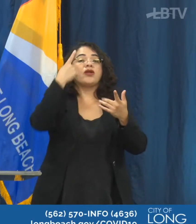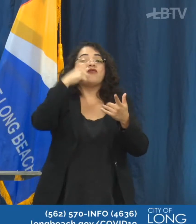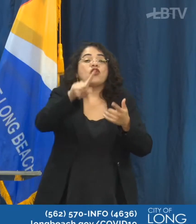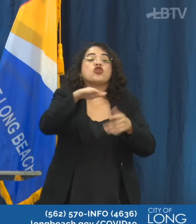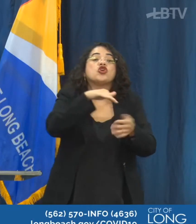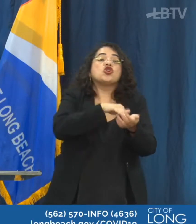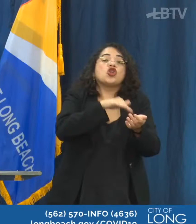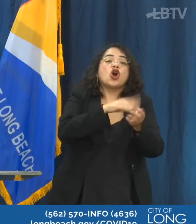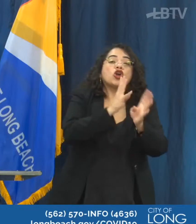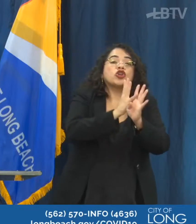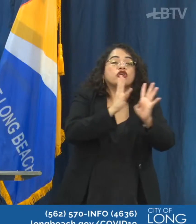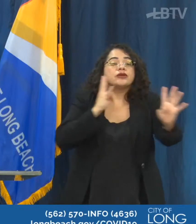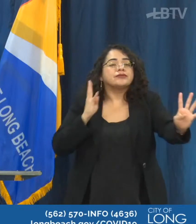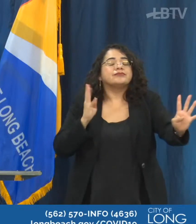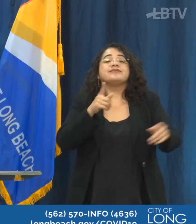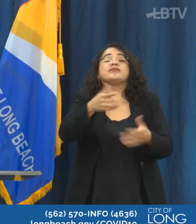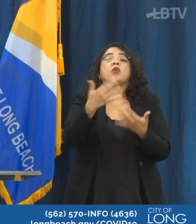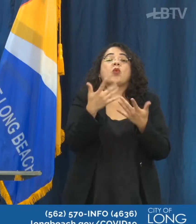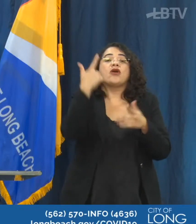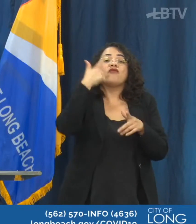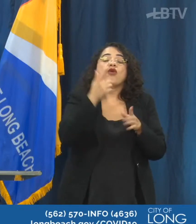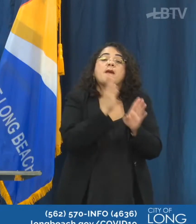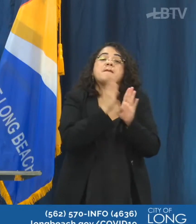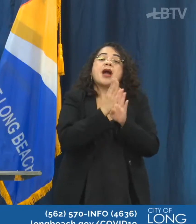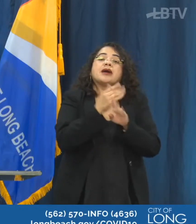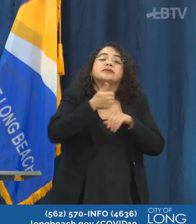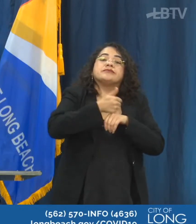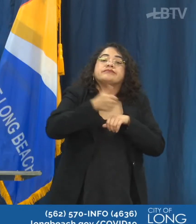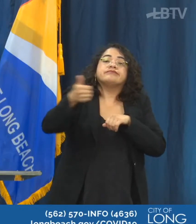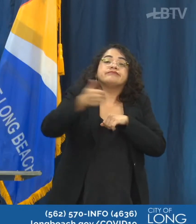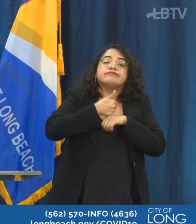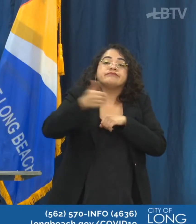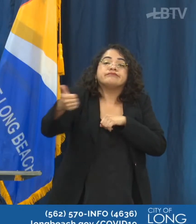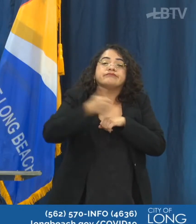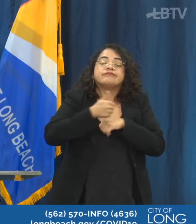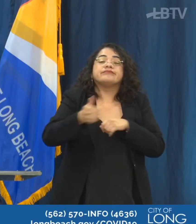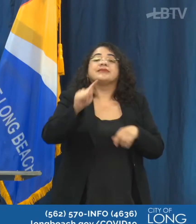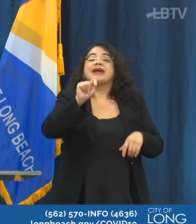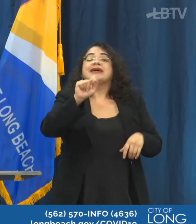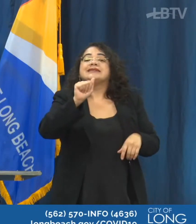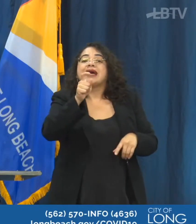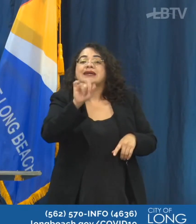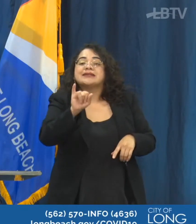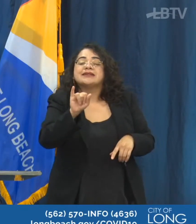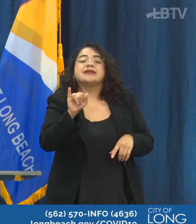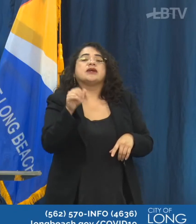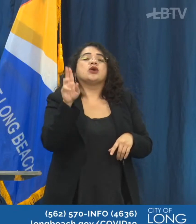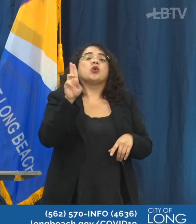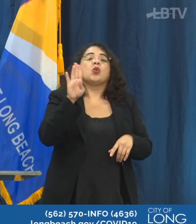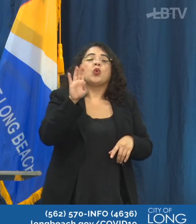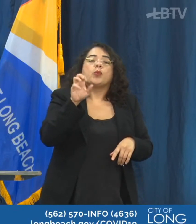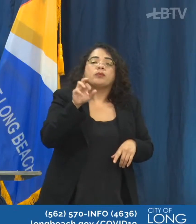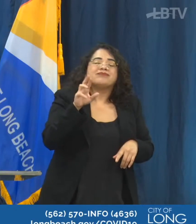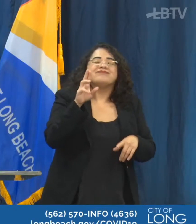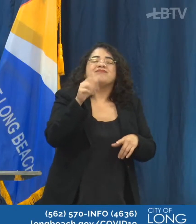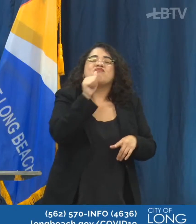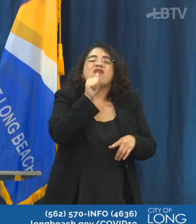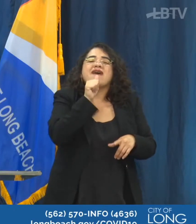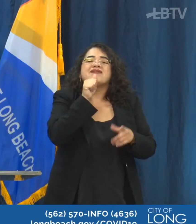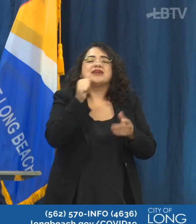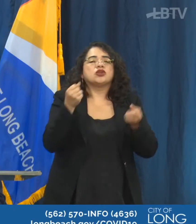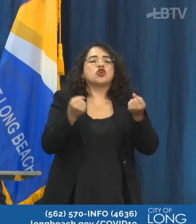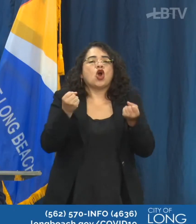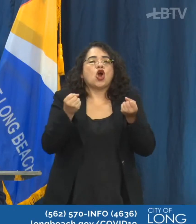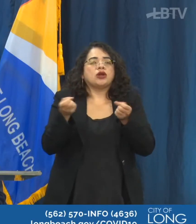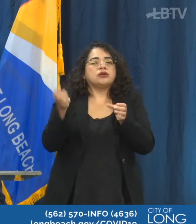riding public transportation or paratransit vehicle, taxis, private car services or ride sharing vehicles. So pretty much